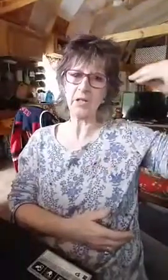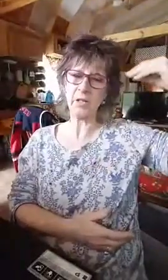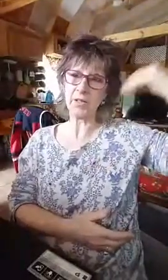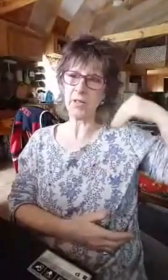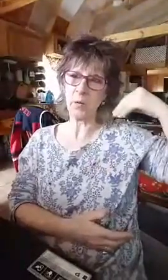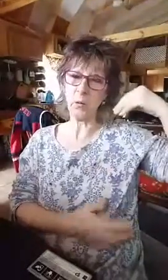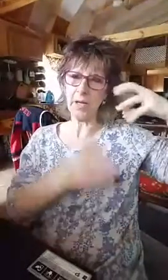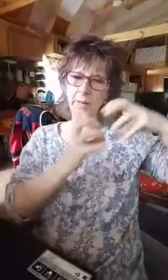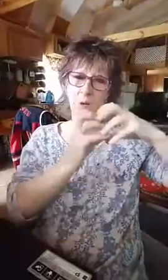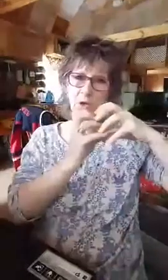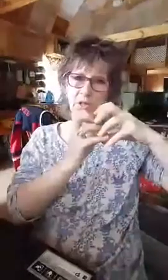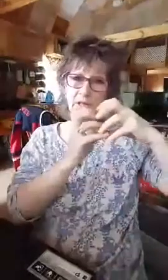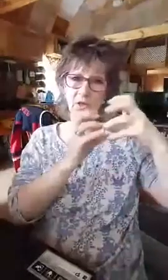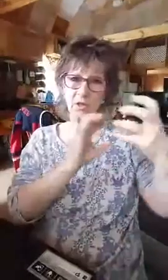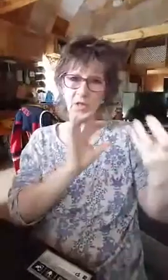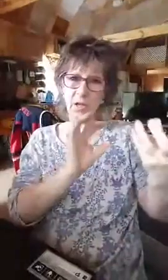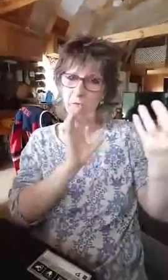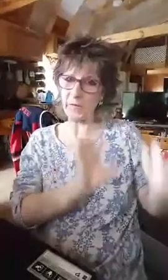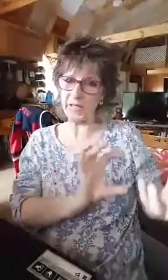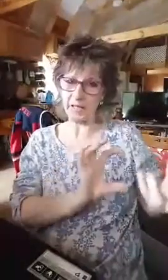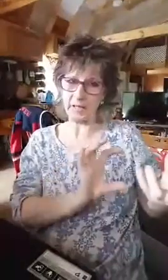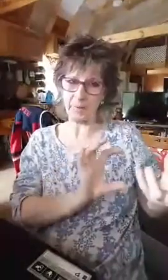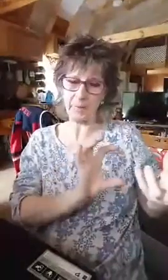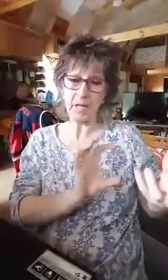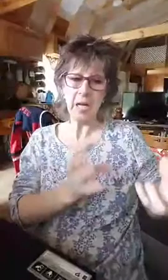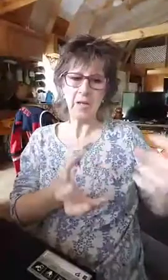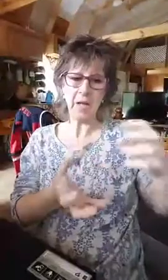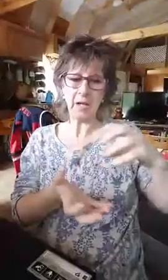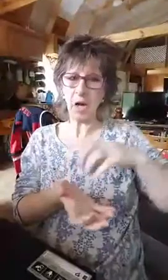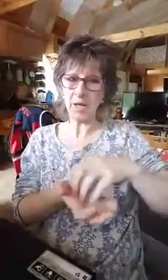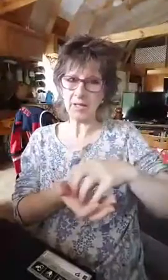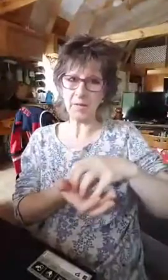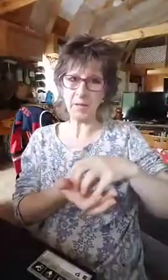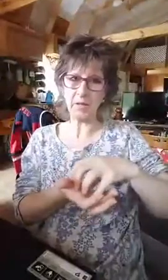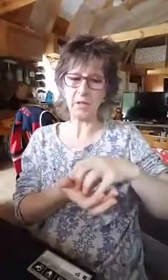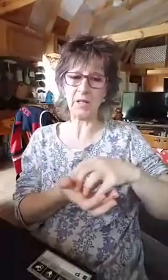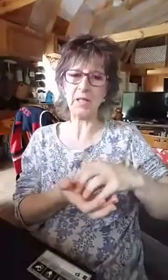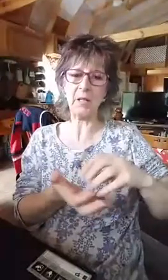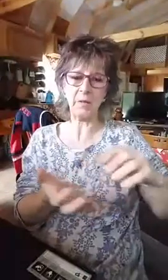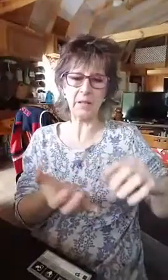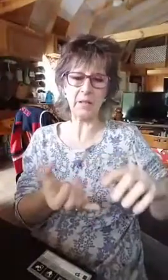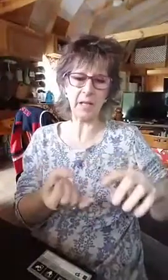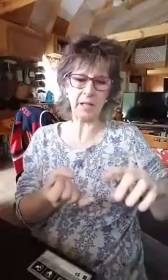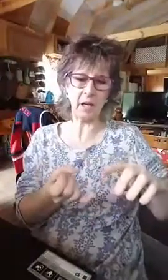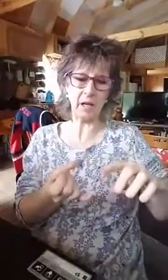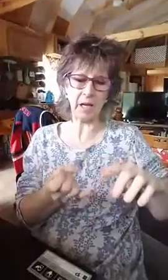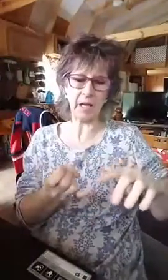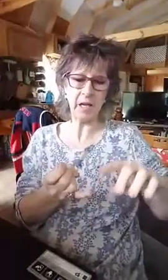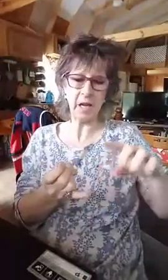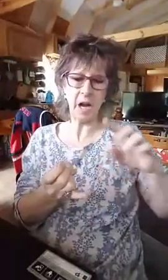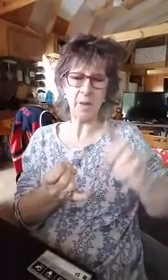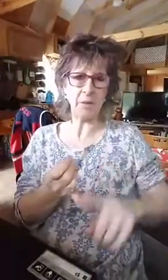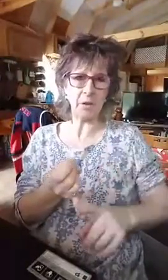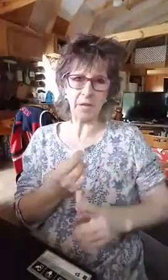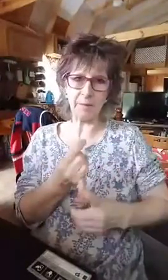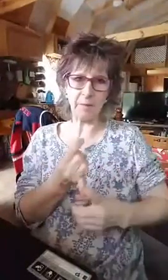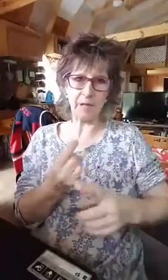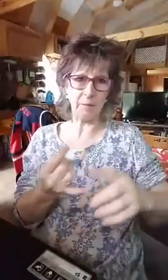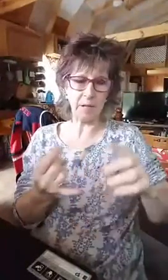your, what emotions is your son feeling that causes him to be on drugs? Is he feeling like, okay, I'm betrayed. My, my